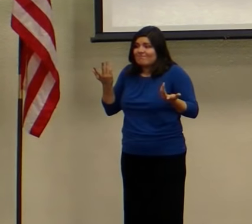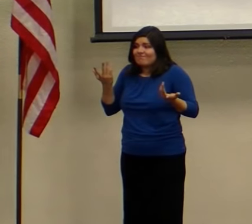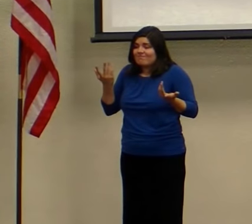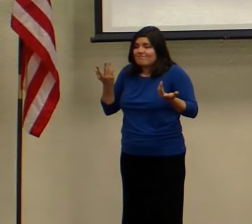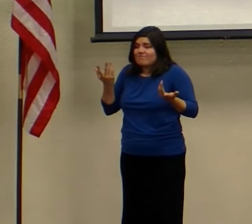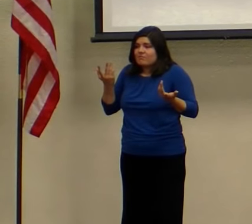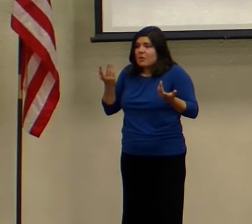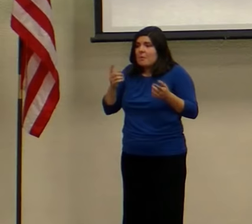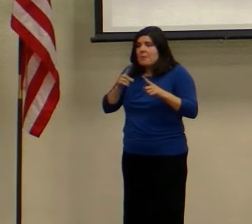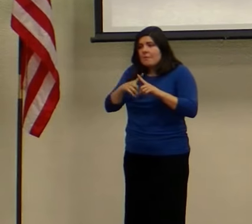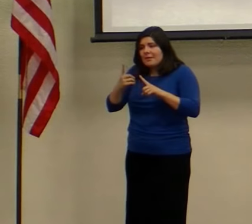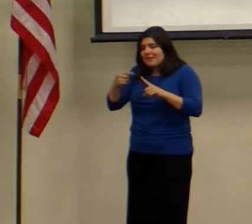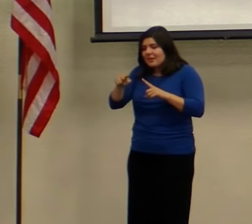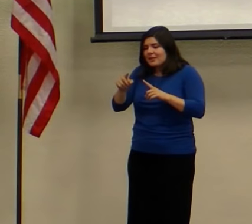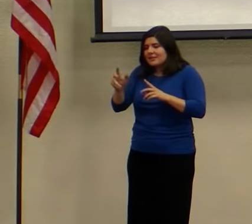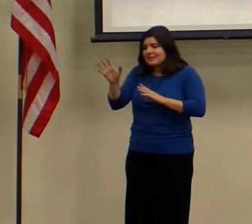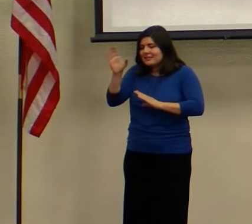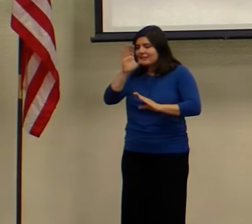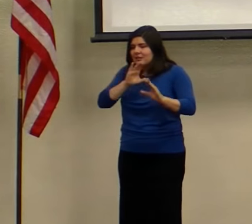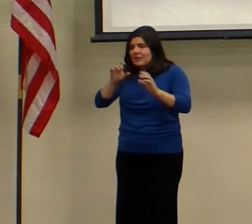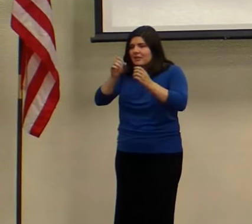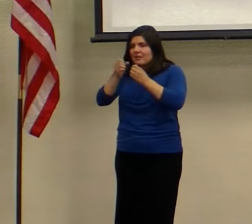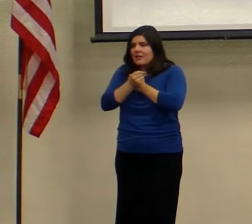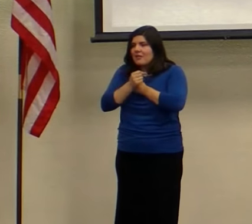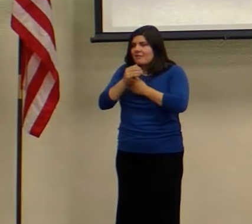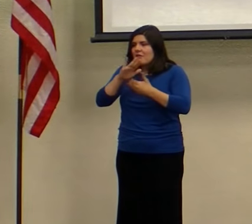But they're seeking love in all the wrong places.